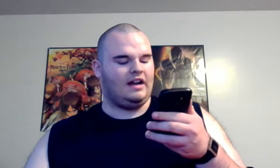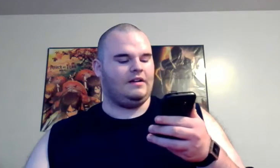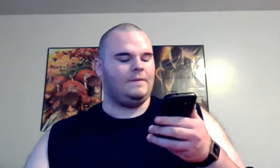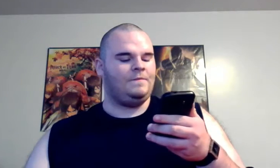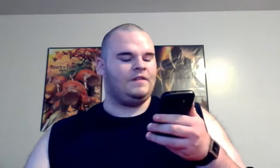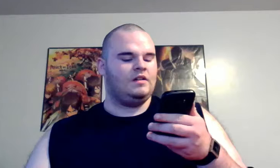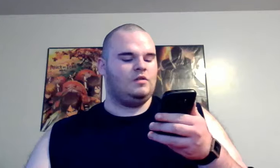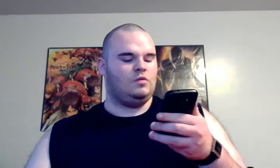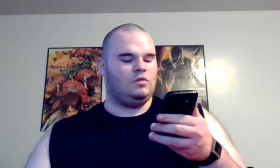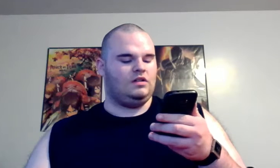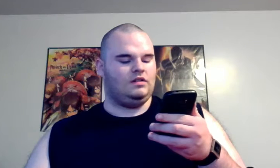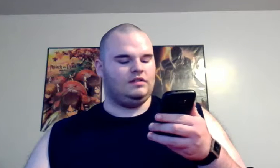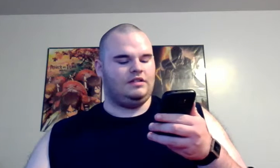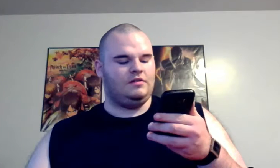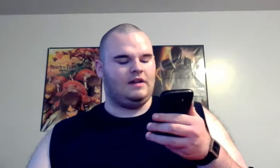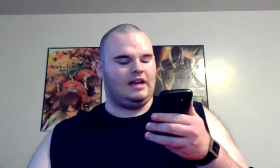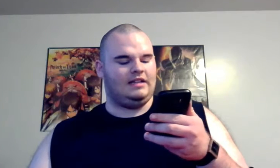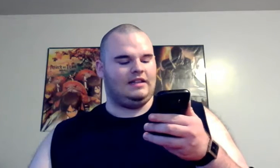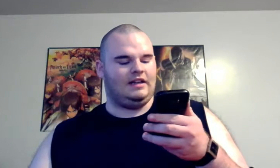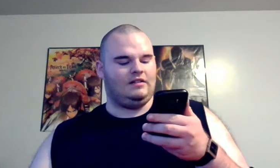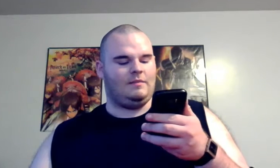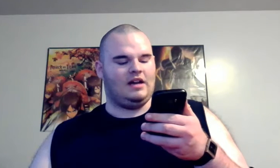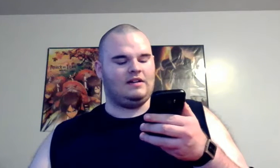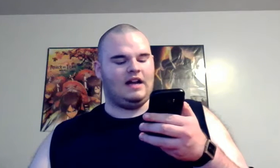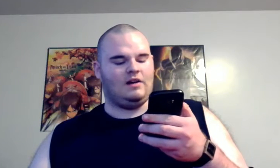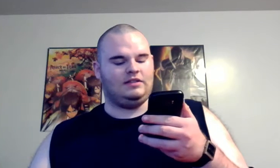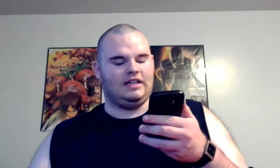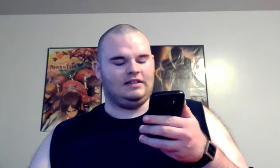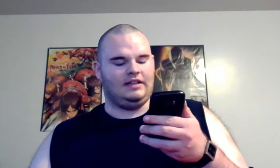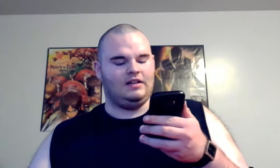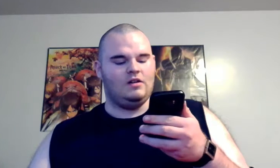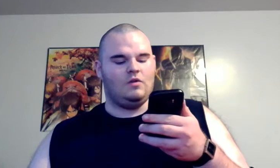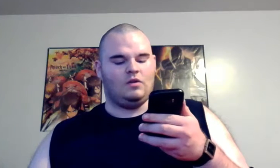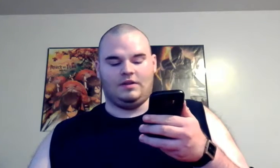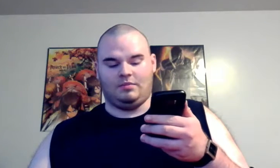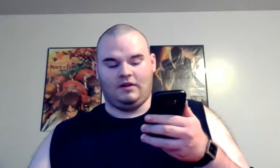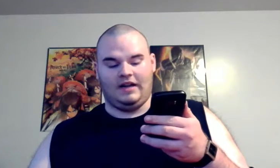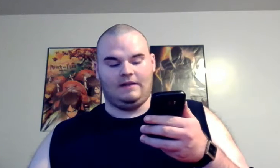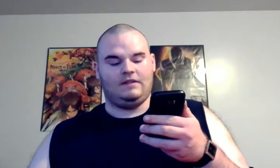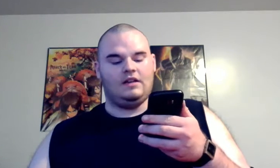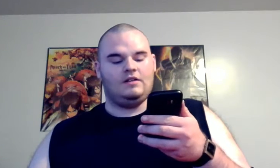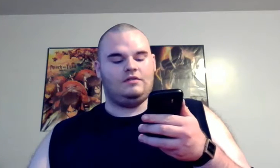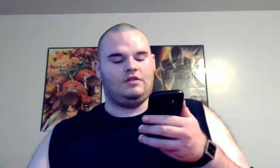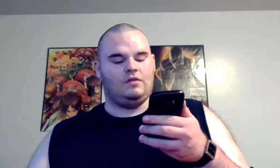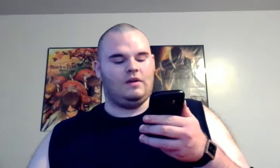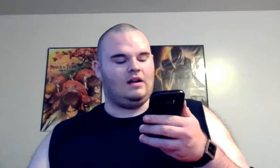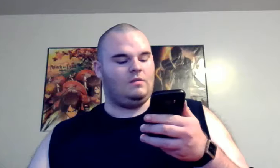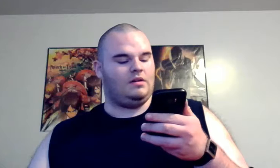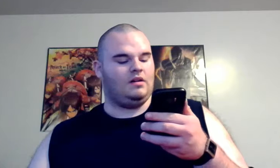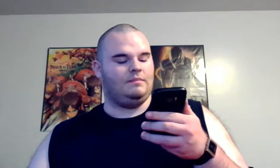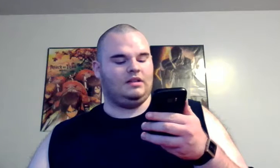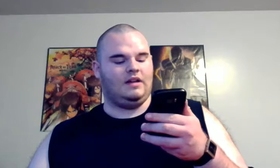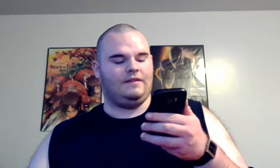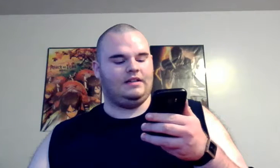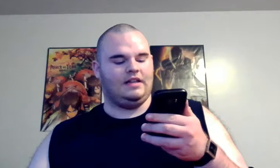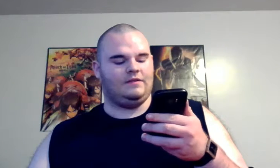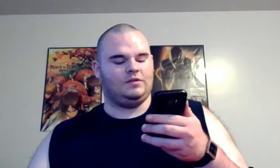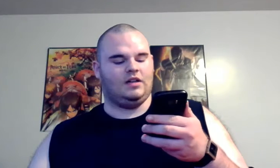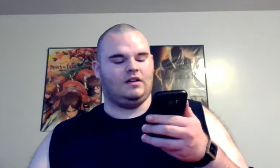who will do anything no matter how deadly or depraved to help her beloved devil doll